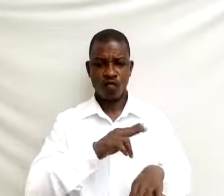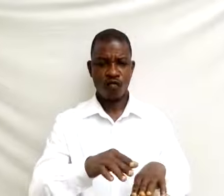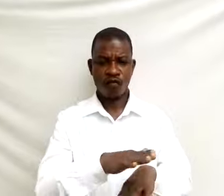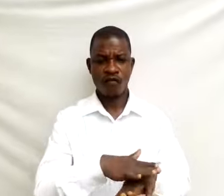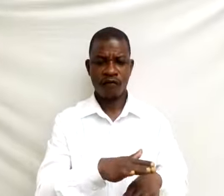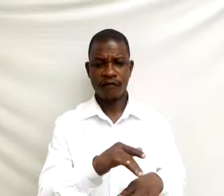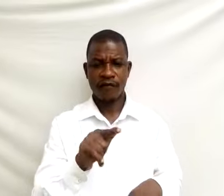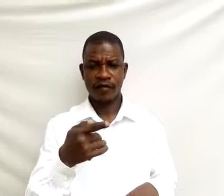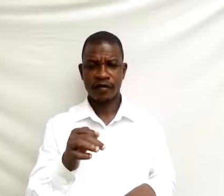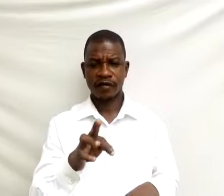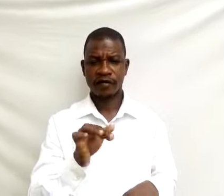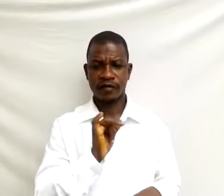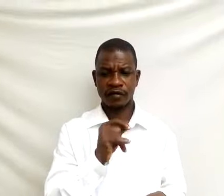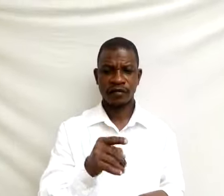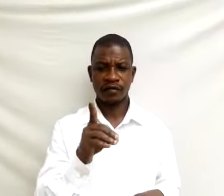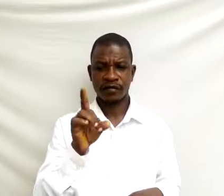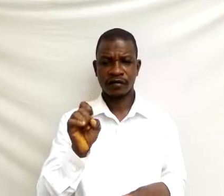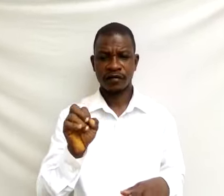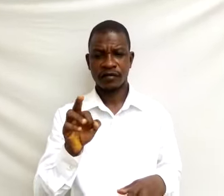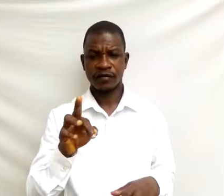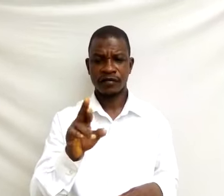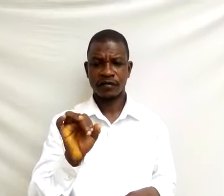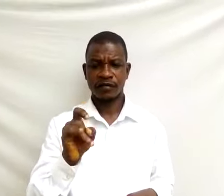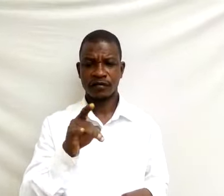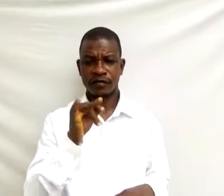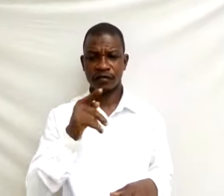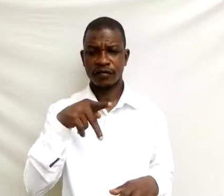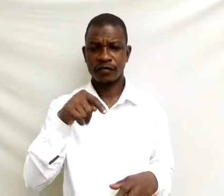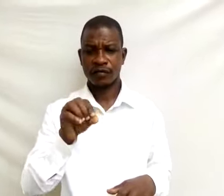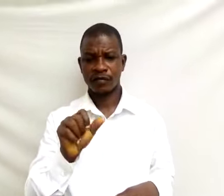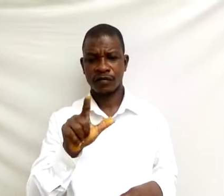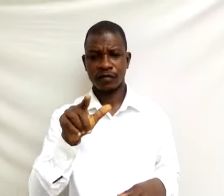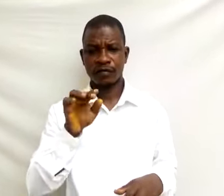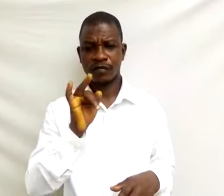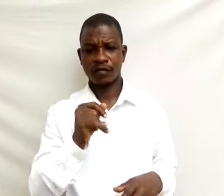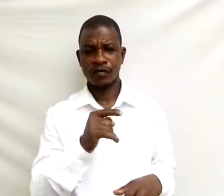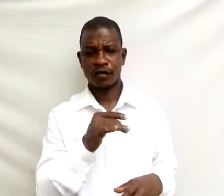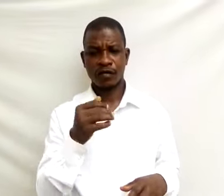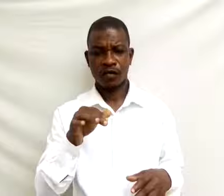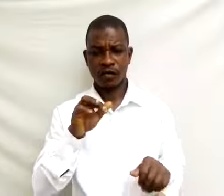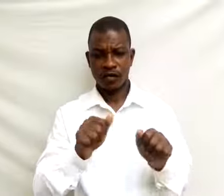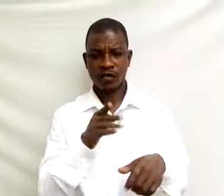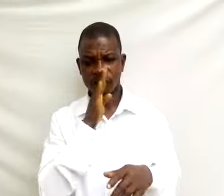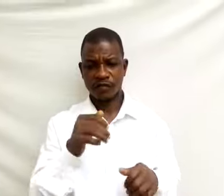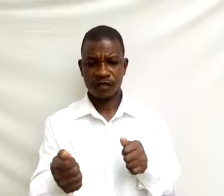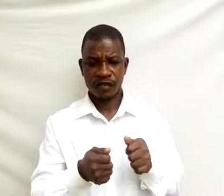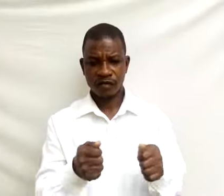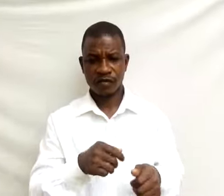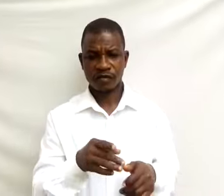deforestation, pollution, can be controlled through legislation.